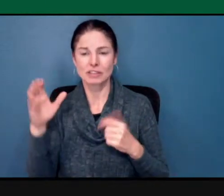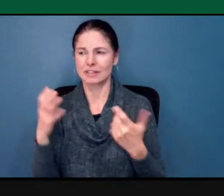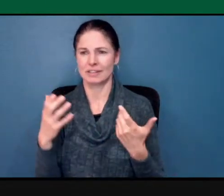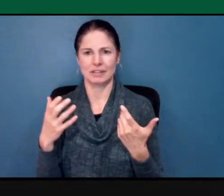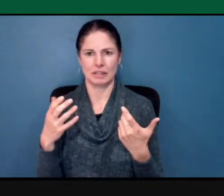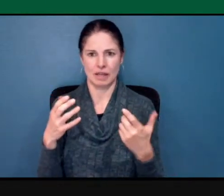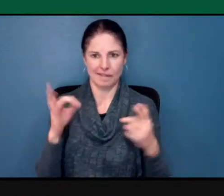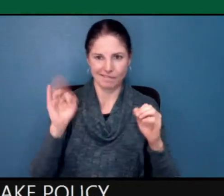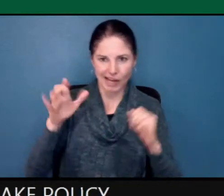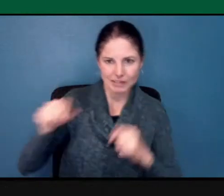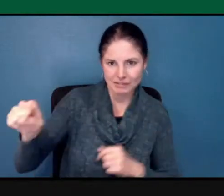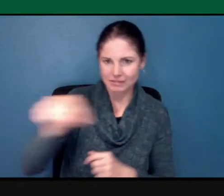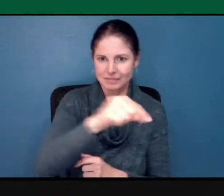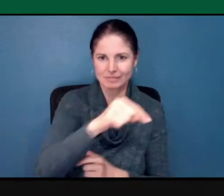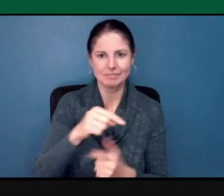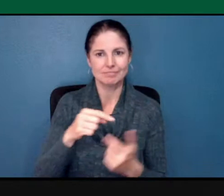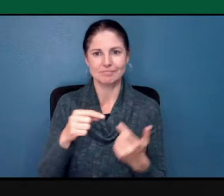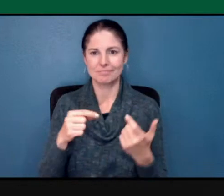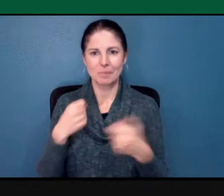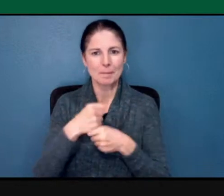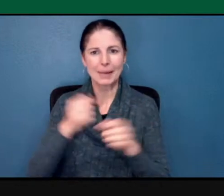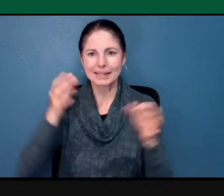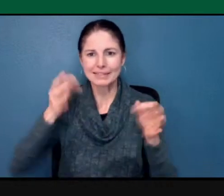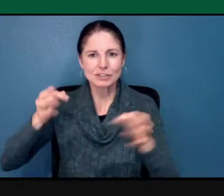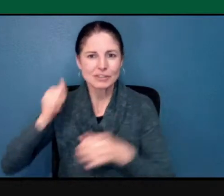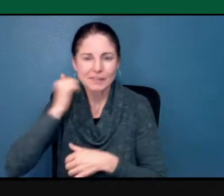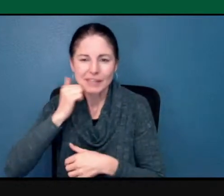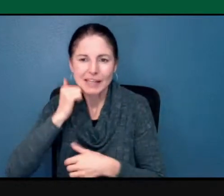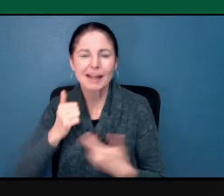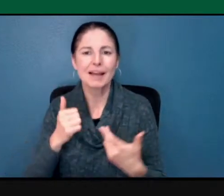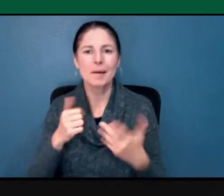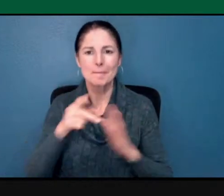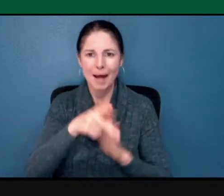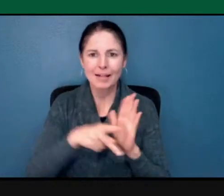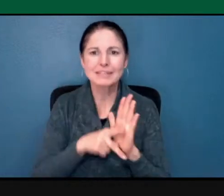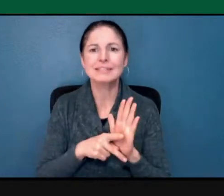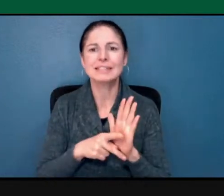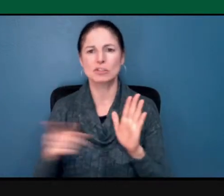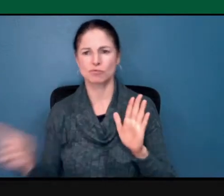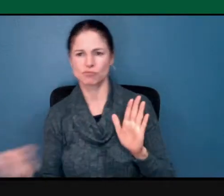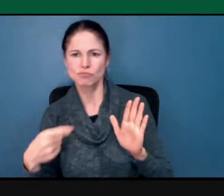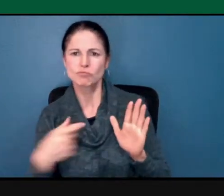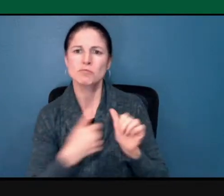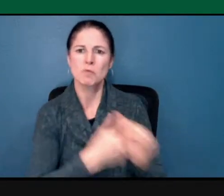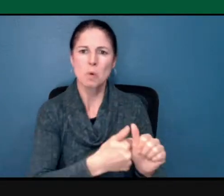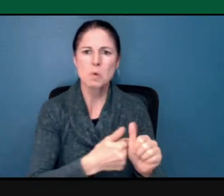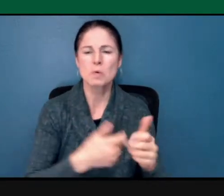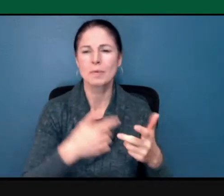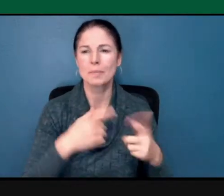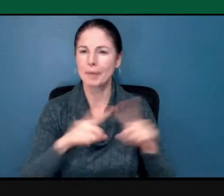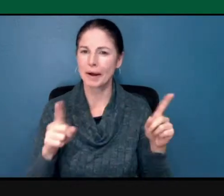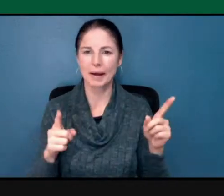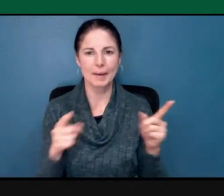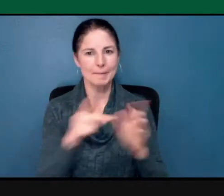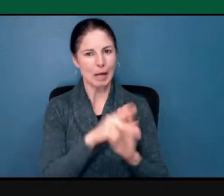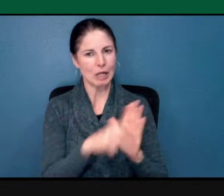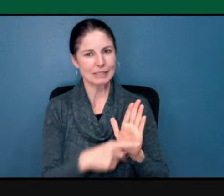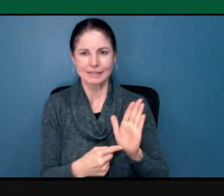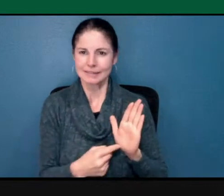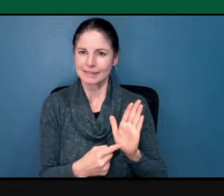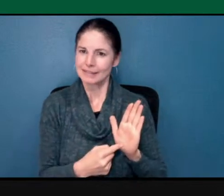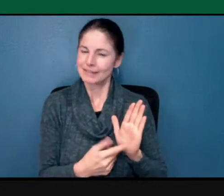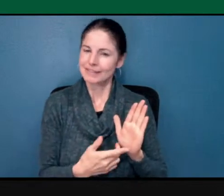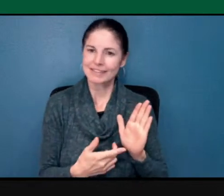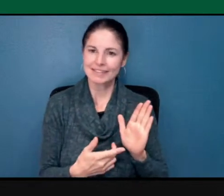write policies, we enforce policies, but a policy is only as good as the person who's